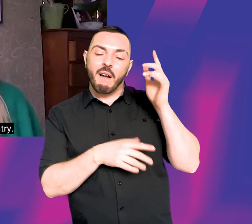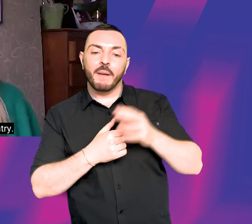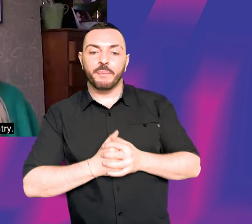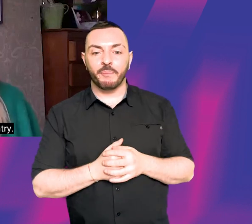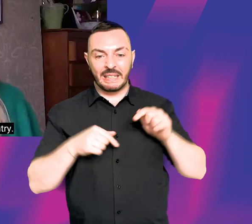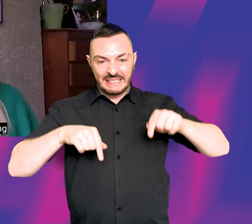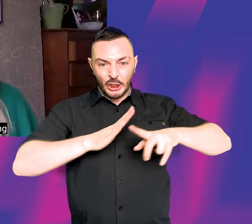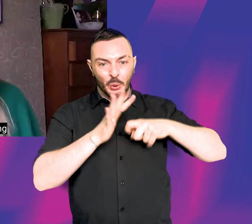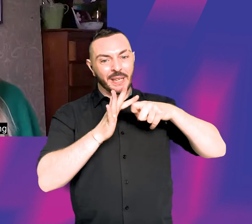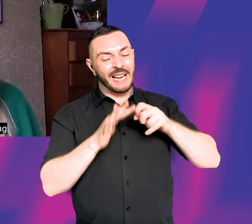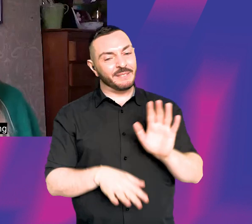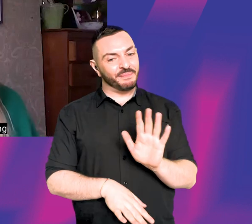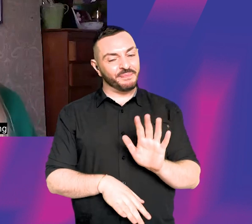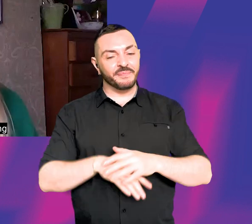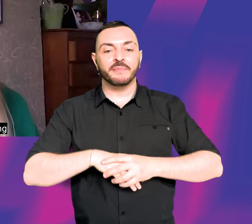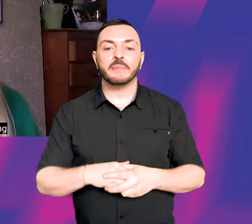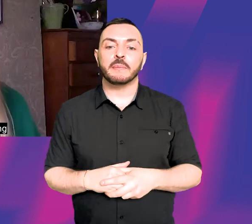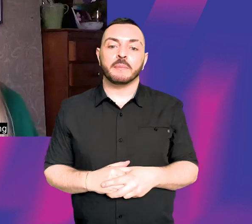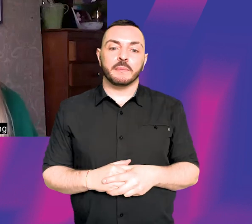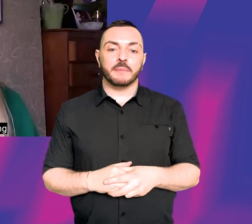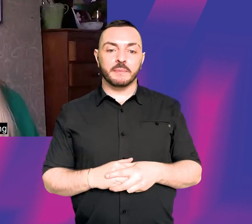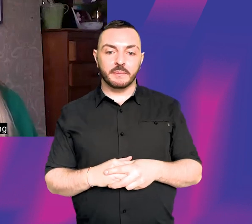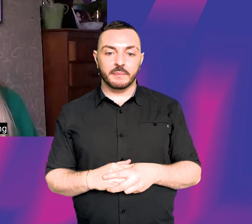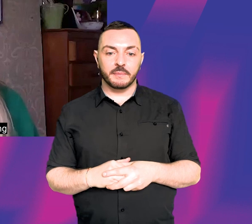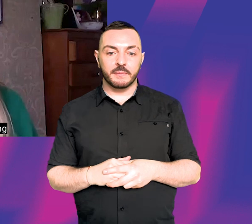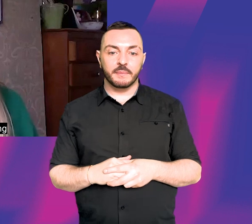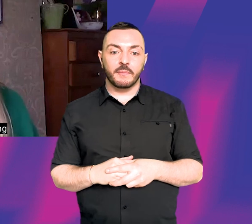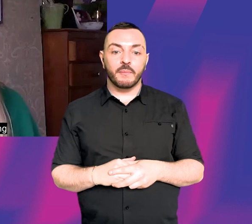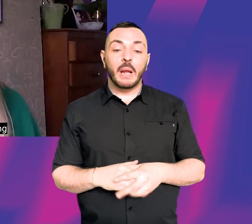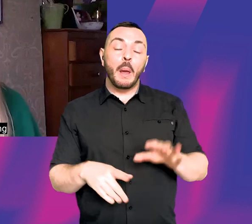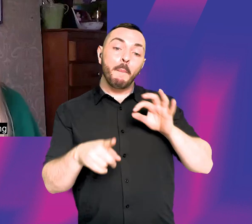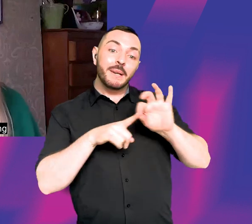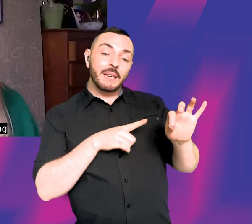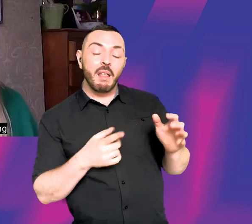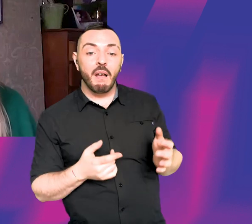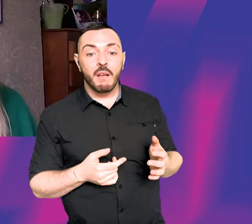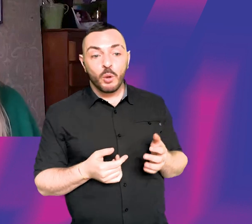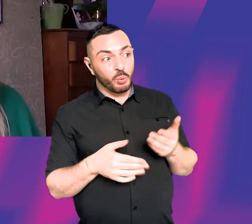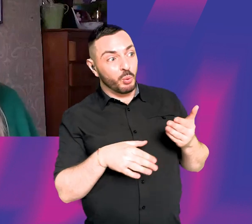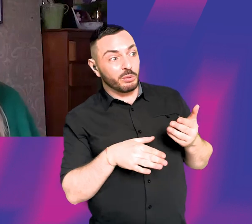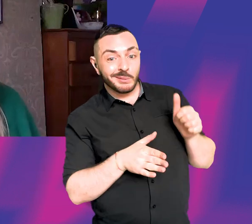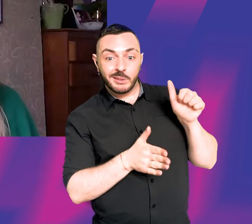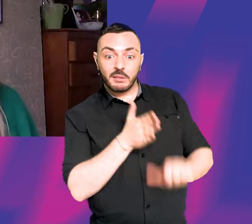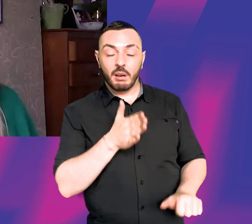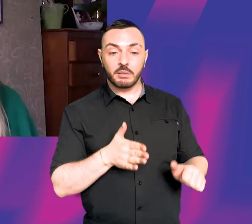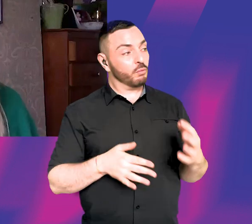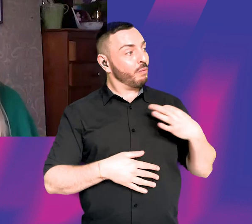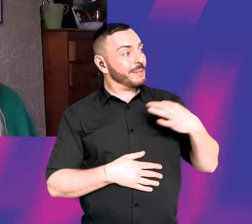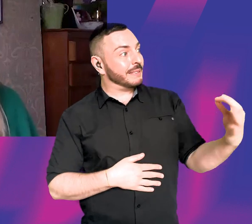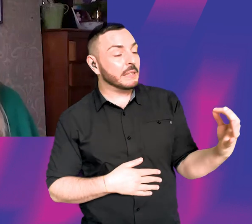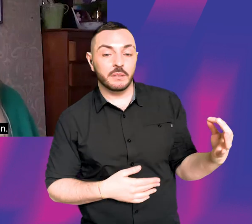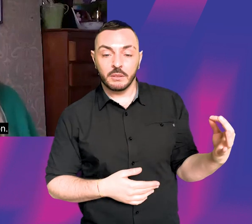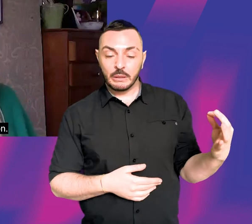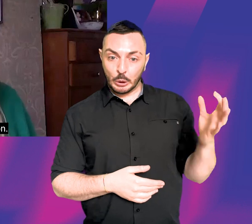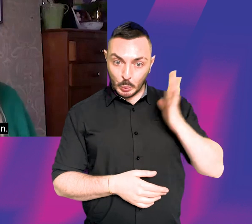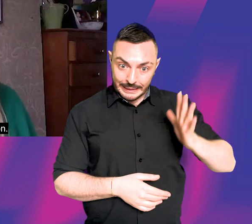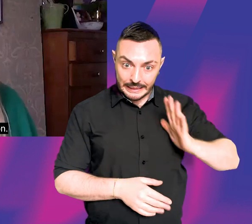common in this country. But I think it's also worth saying, you know, particularly to people who are starting out that representation is not the be all and